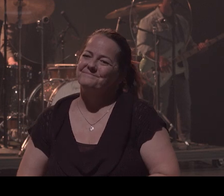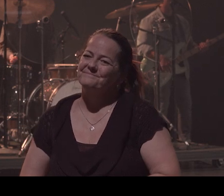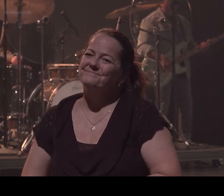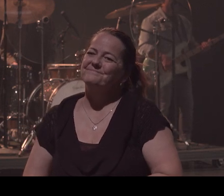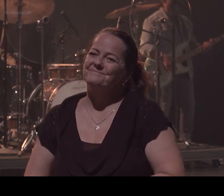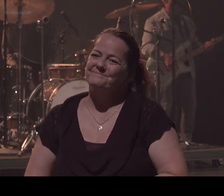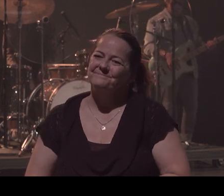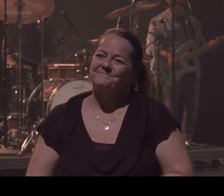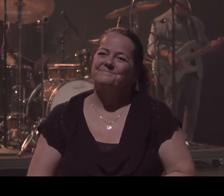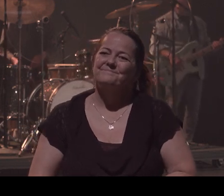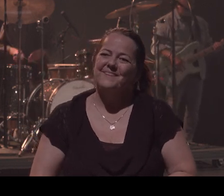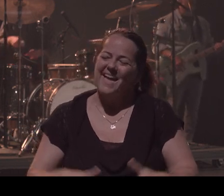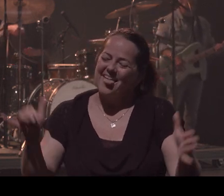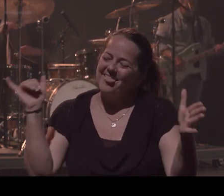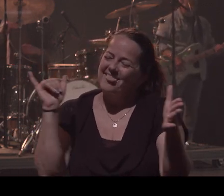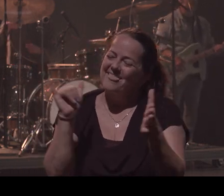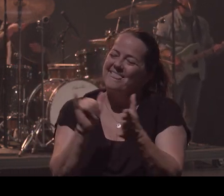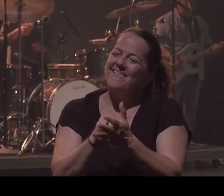and that is enough